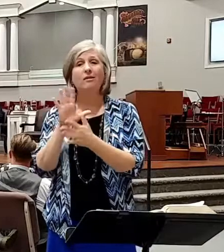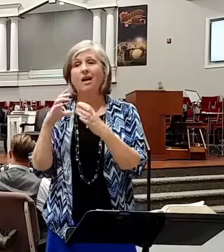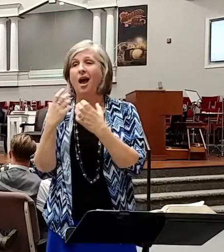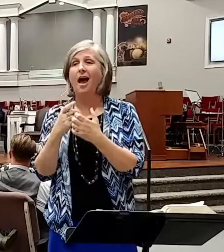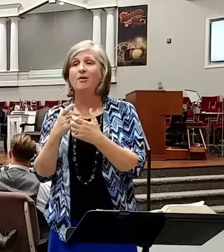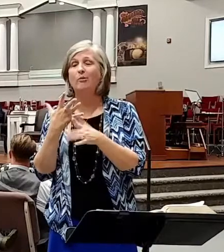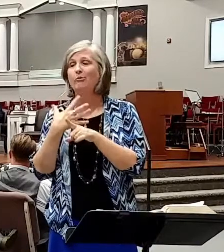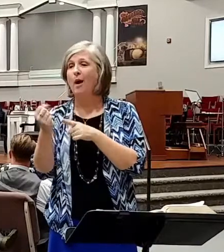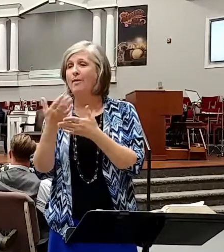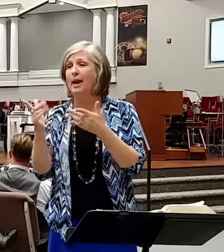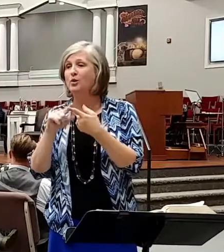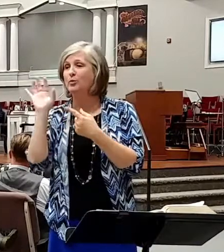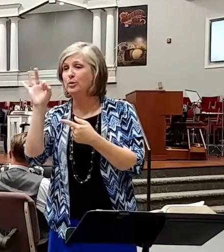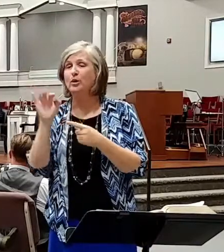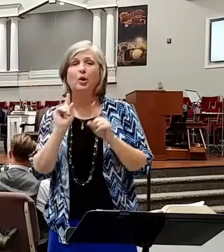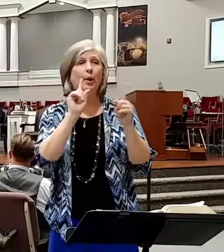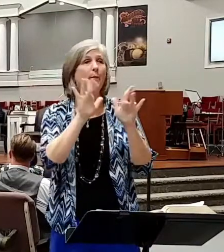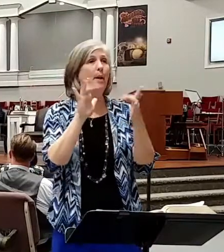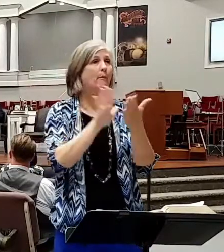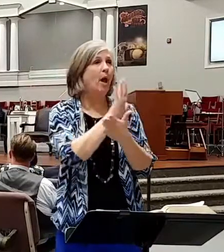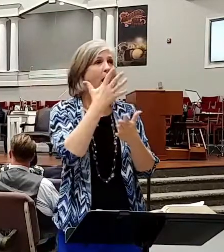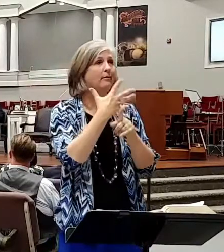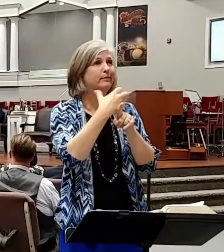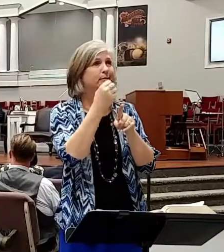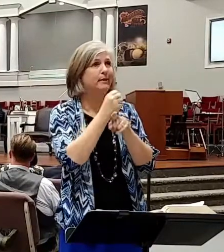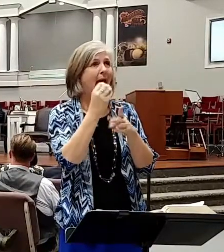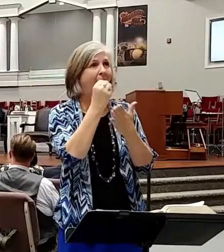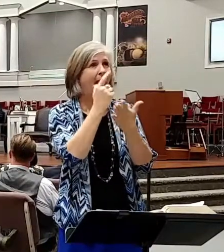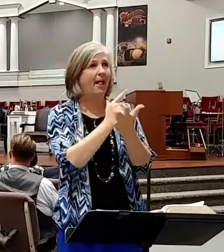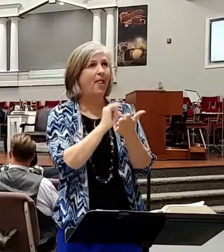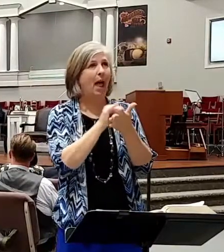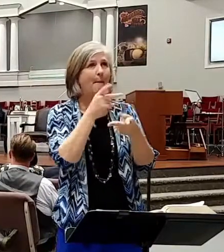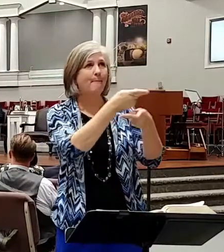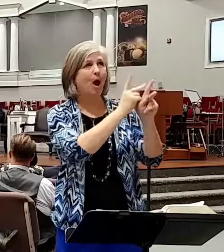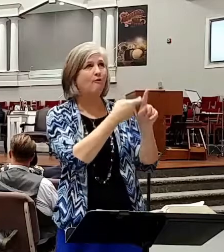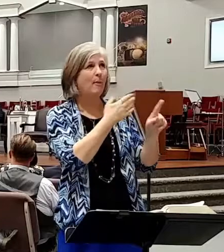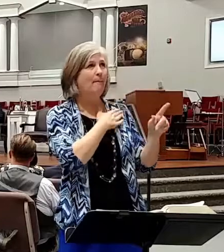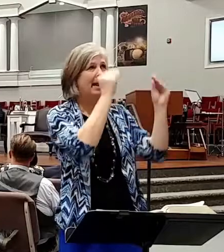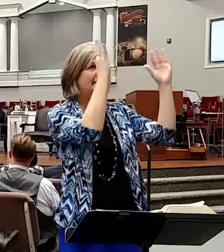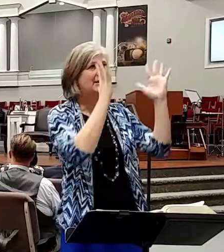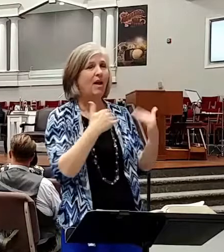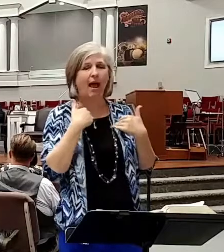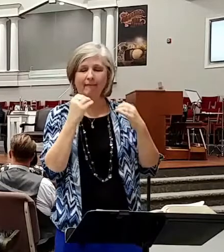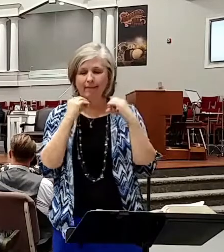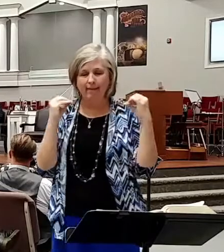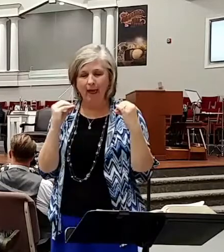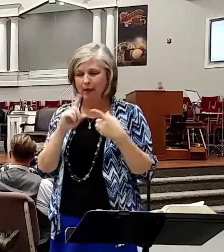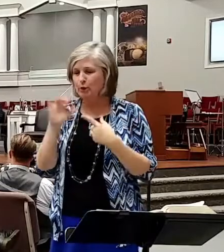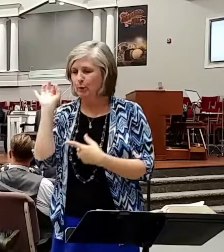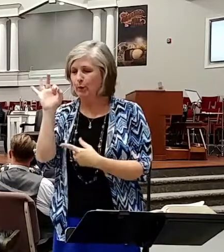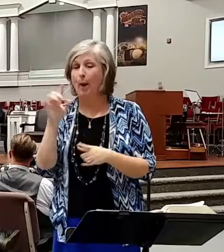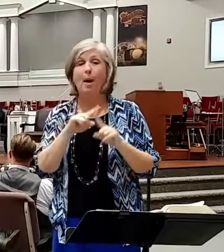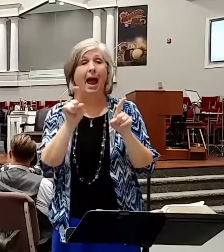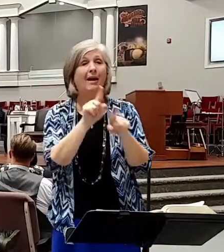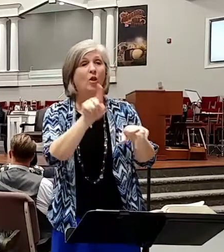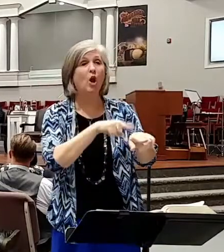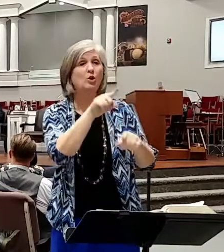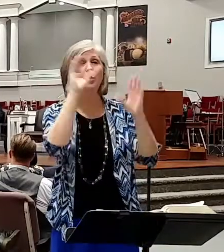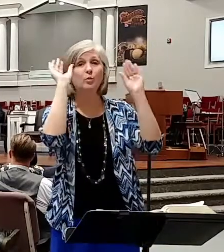go to a Bible college and run out of outlines that you borrowed from your professors and seemingly have nothing to preach. But as long as you preach the Bible, you'll always have